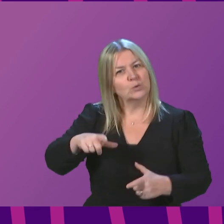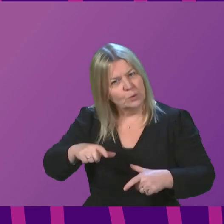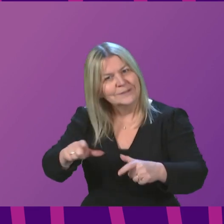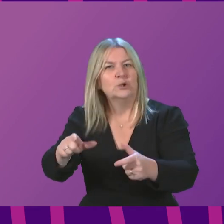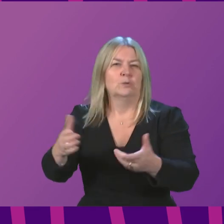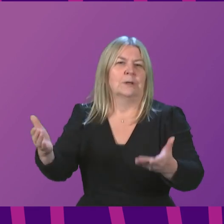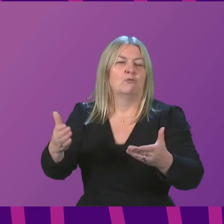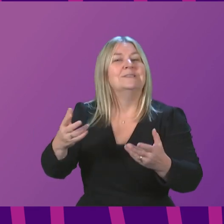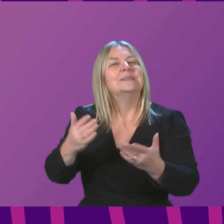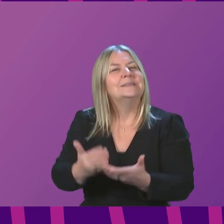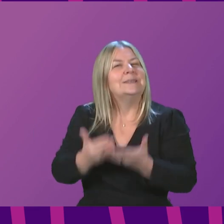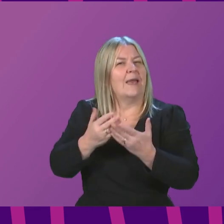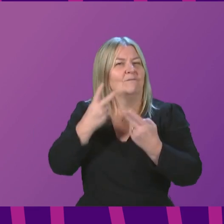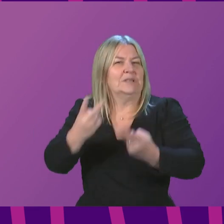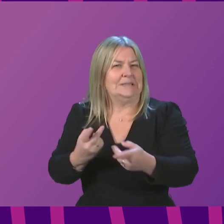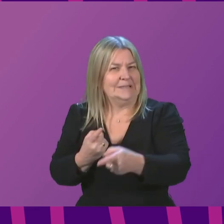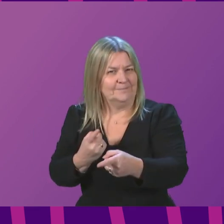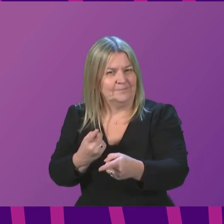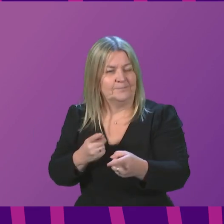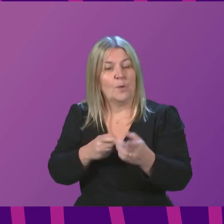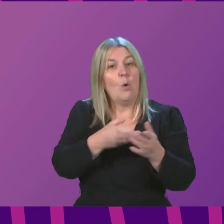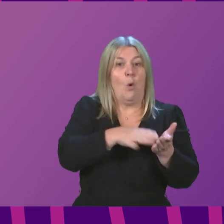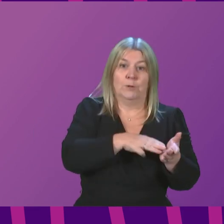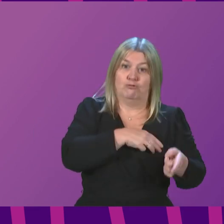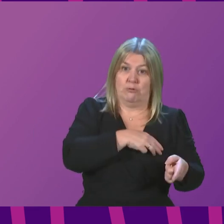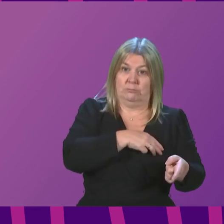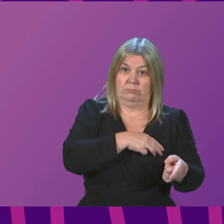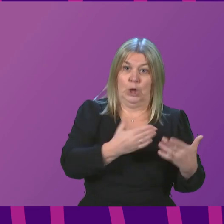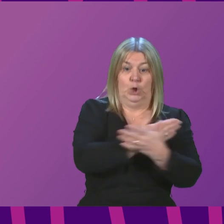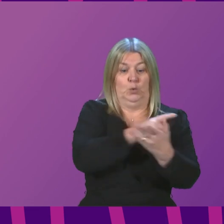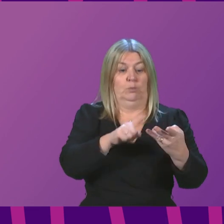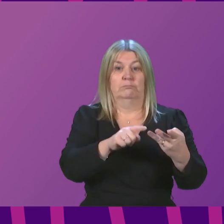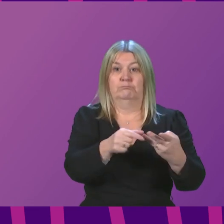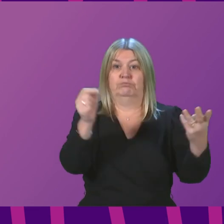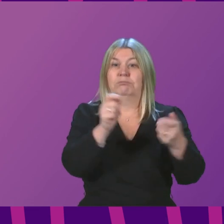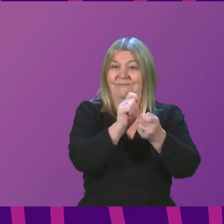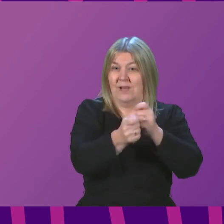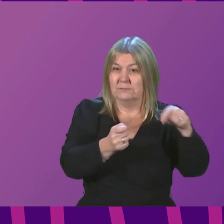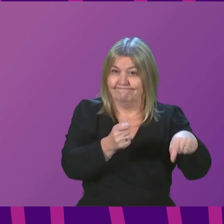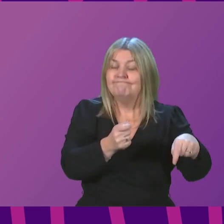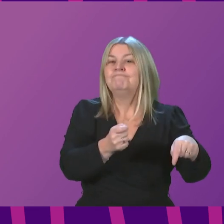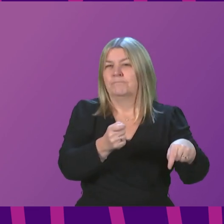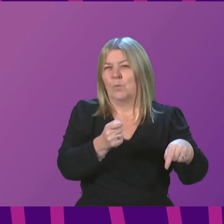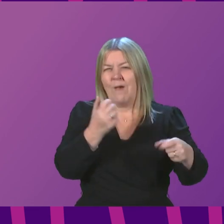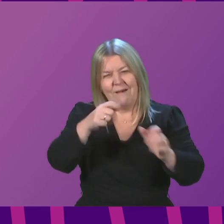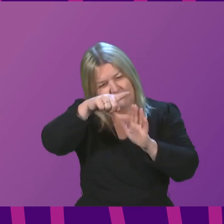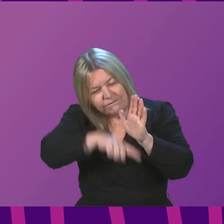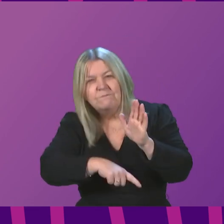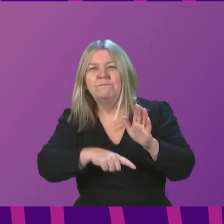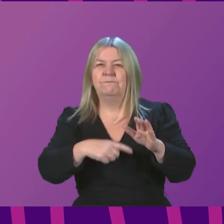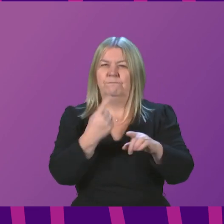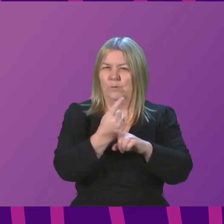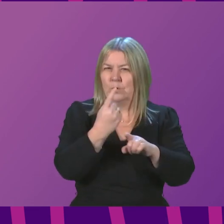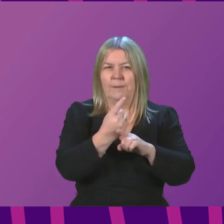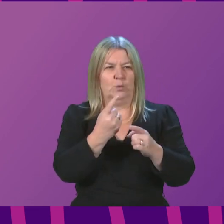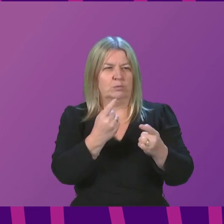As we have faced Omicron, we have issued guidance questions about what safe visiting means in terms of numbers. For the mental